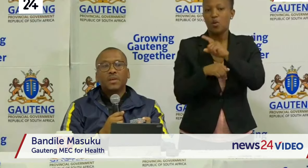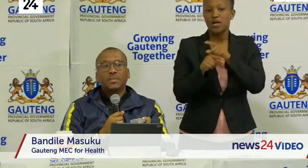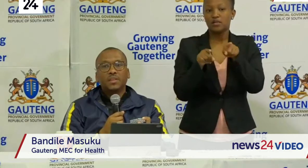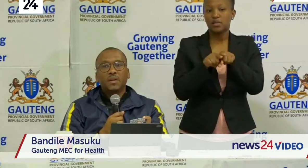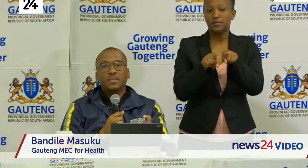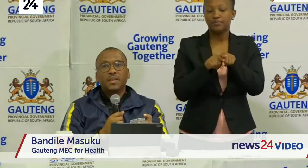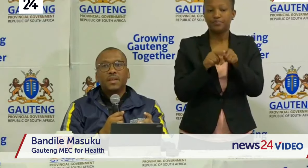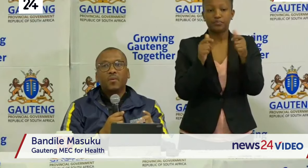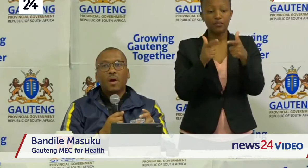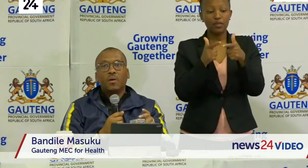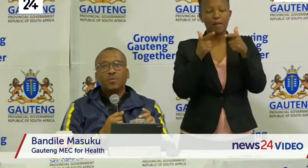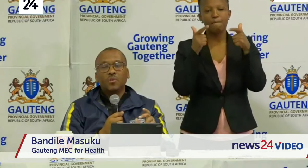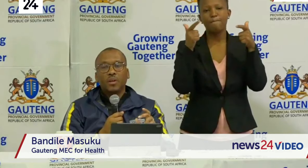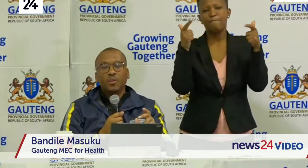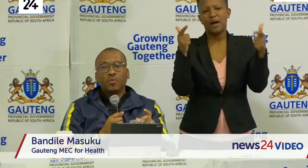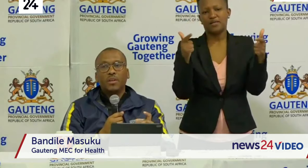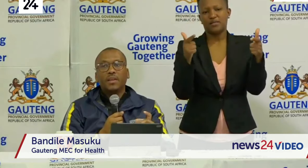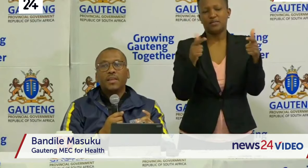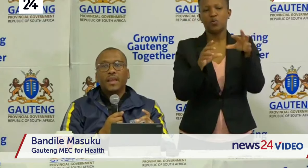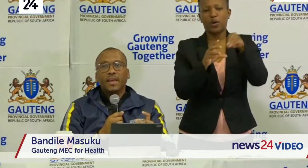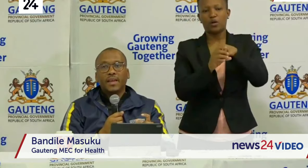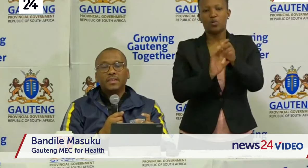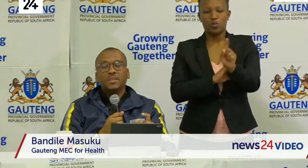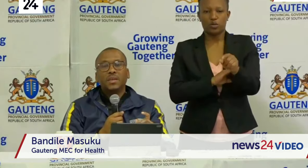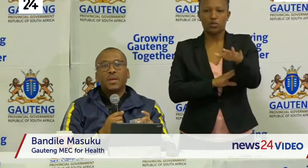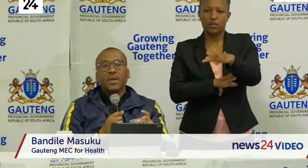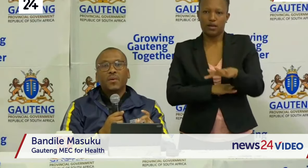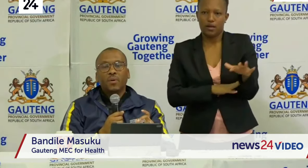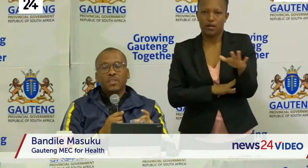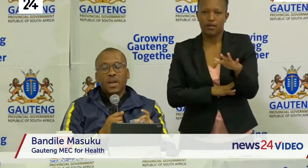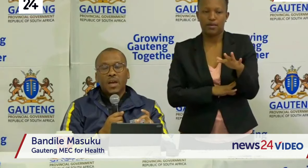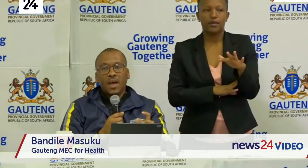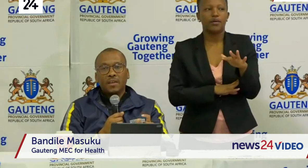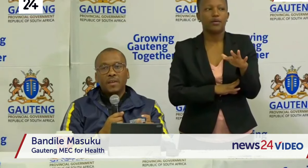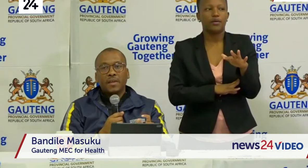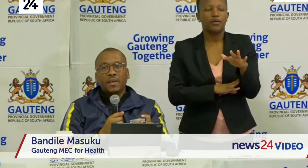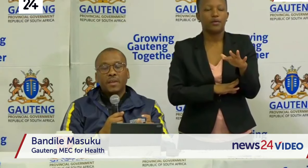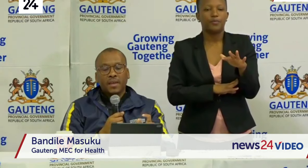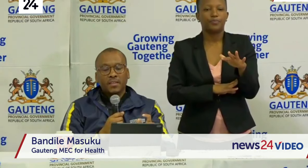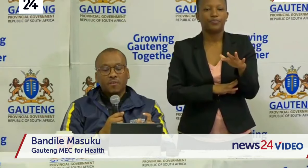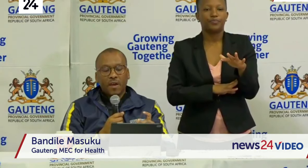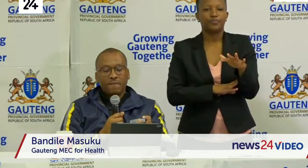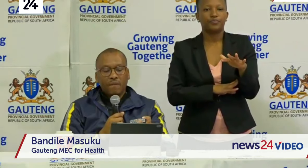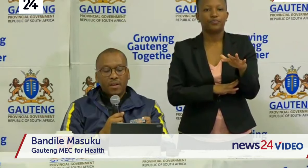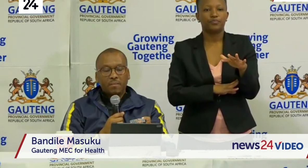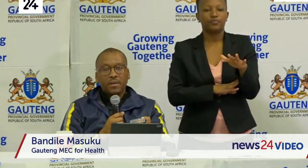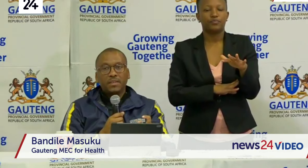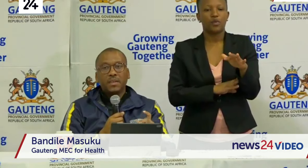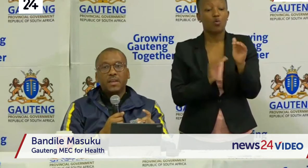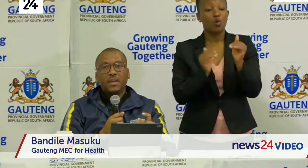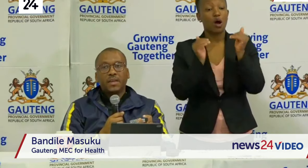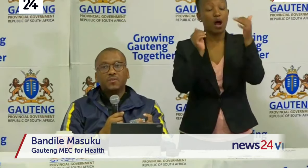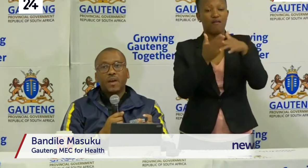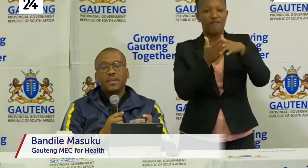screening we are also including the areas which are high areas of high vulnerability